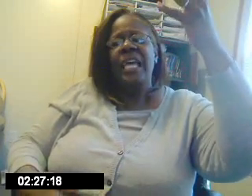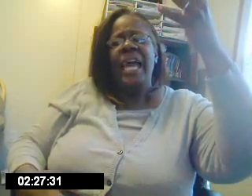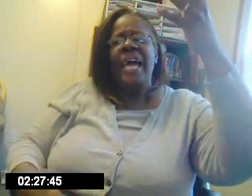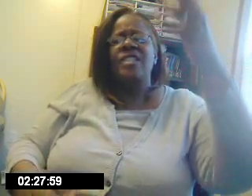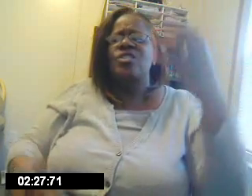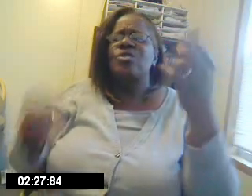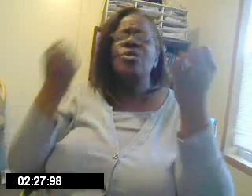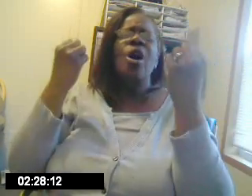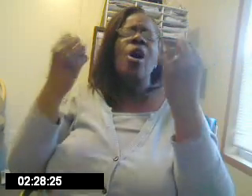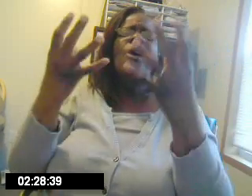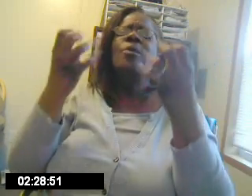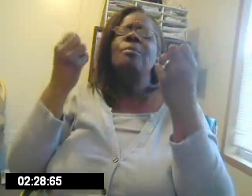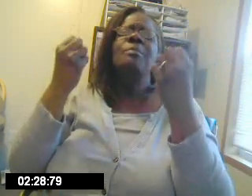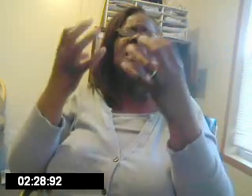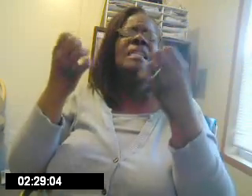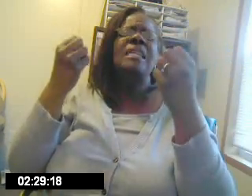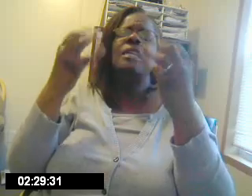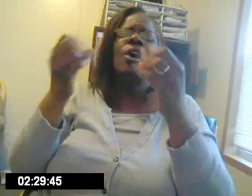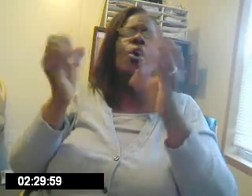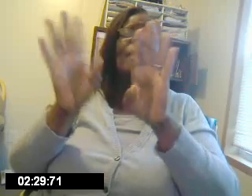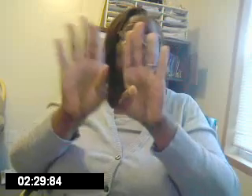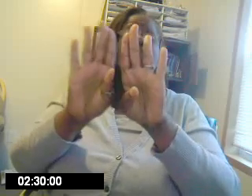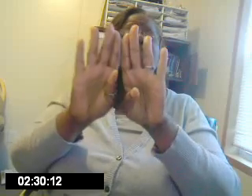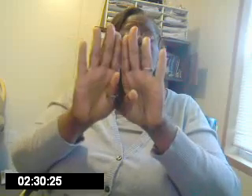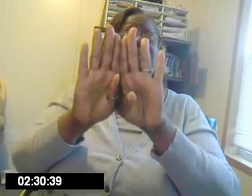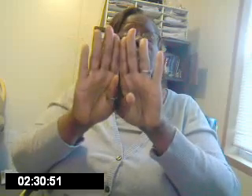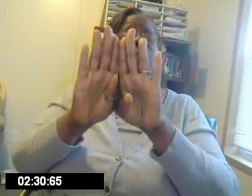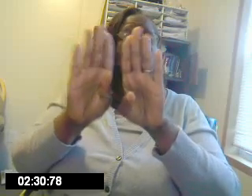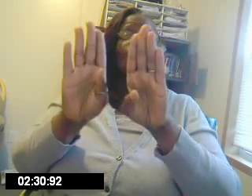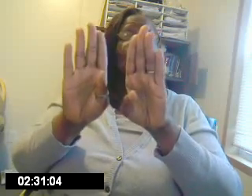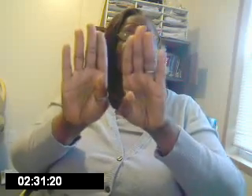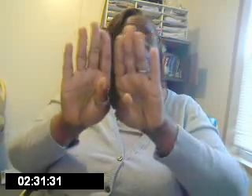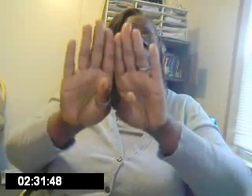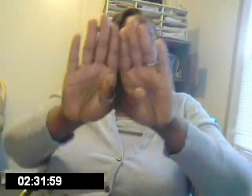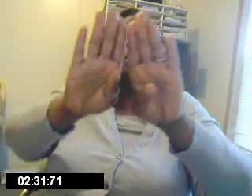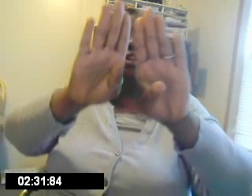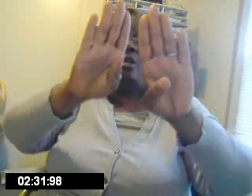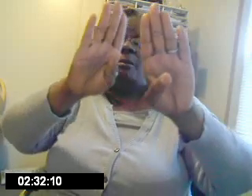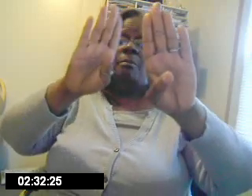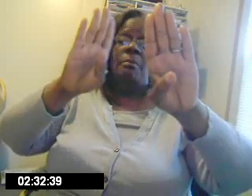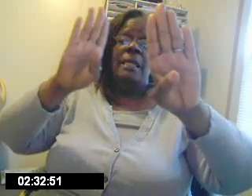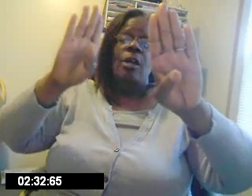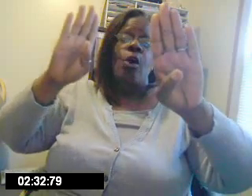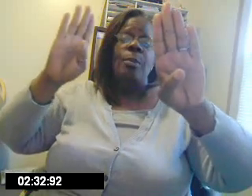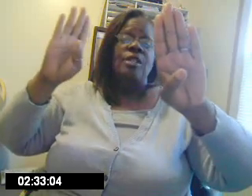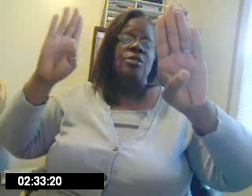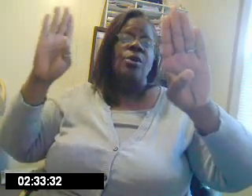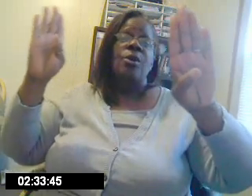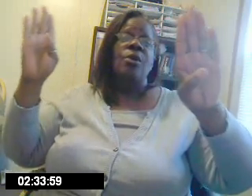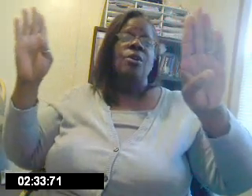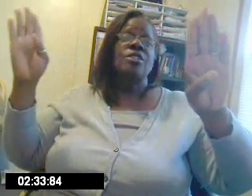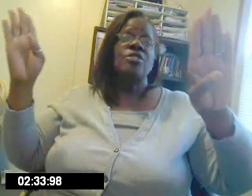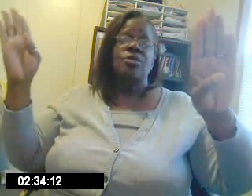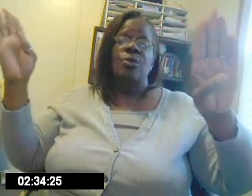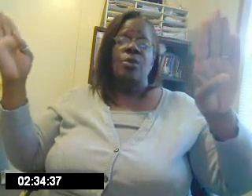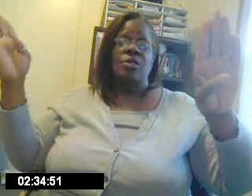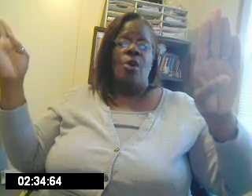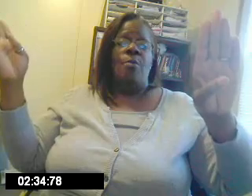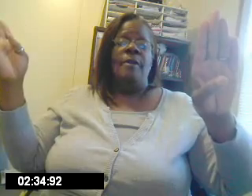And so many open. And you can do a literal door. Okay. Okay. Many open doors. Doors open.